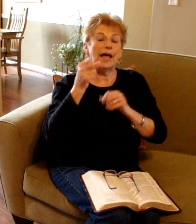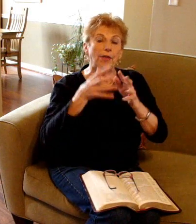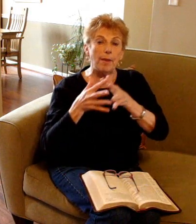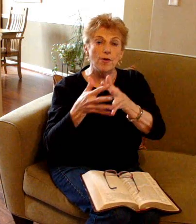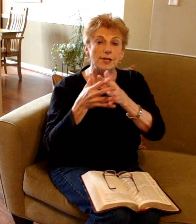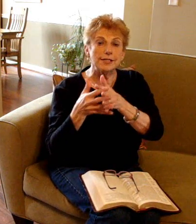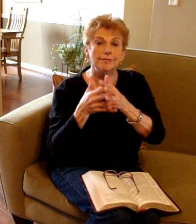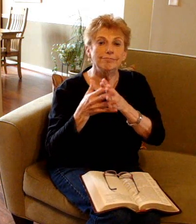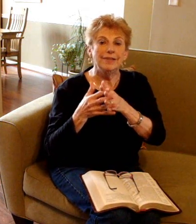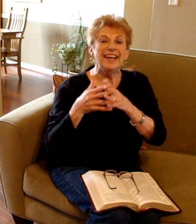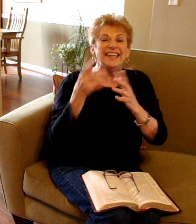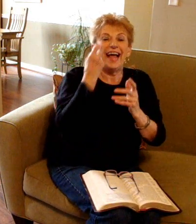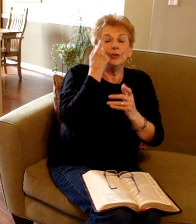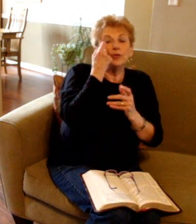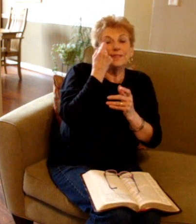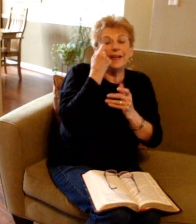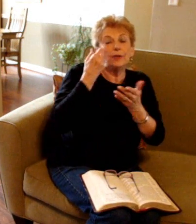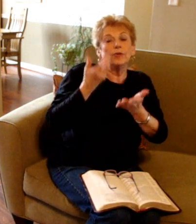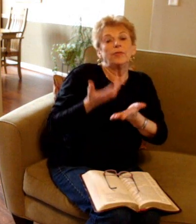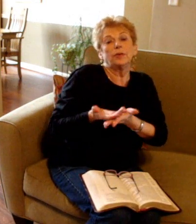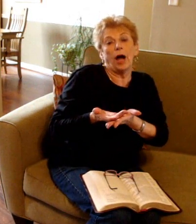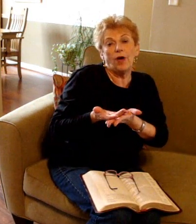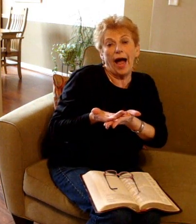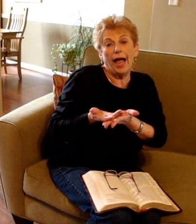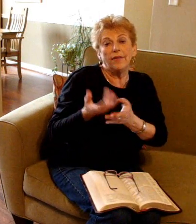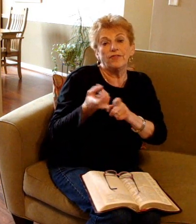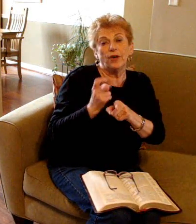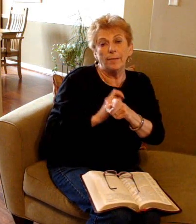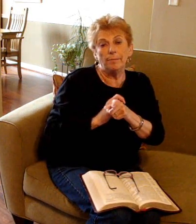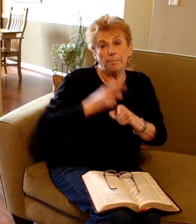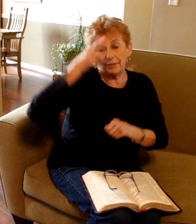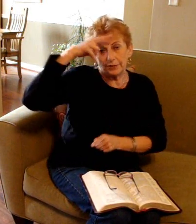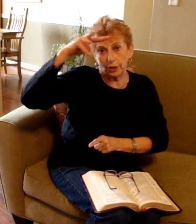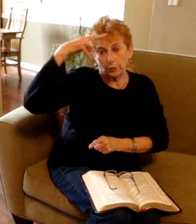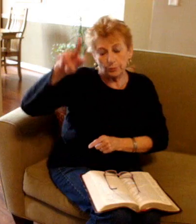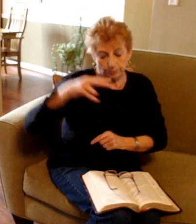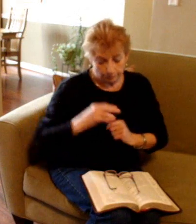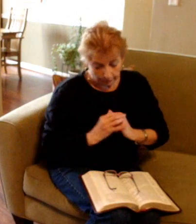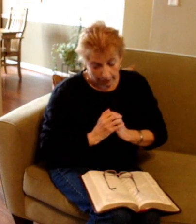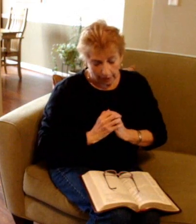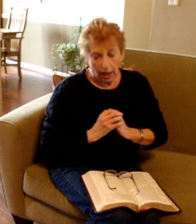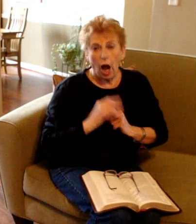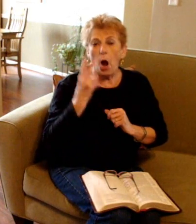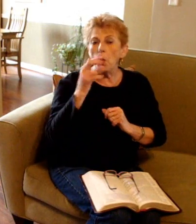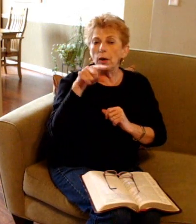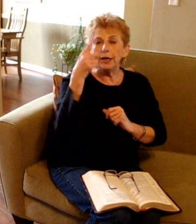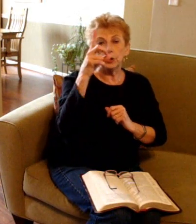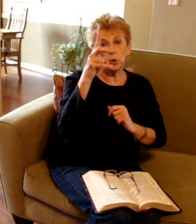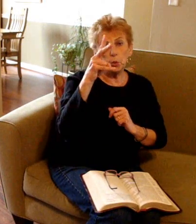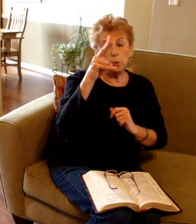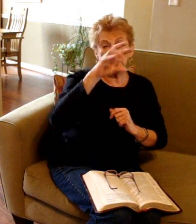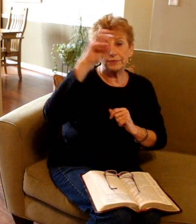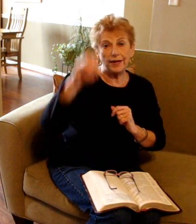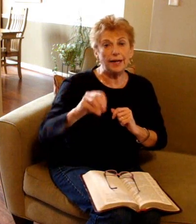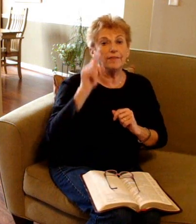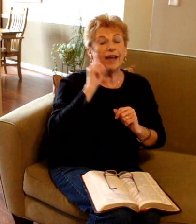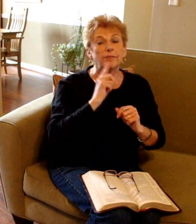South America, and I do the century arrive from Mexico. Only two percent of deaf